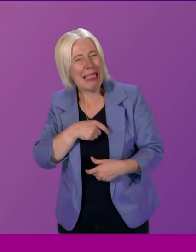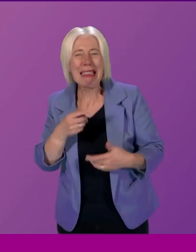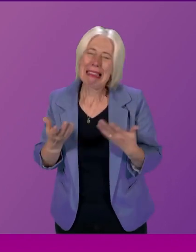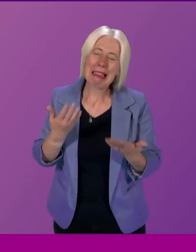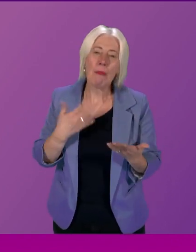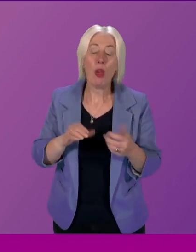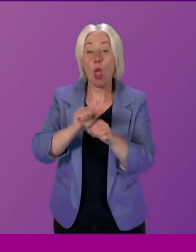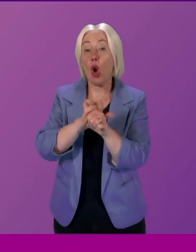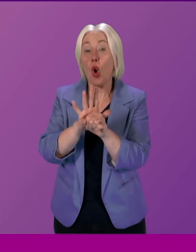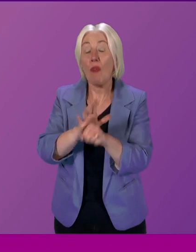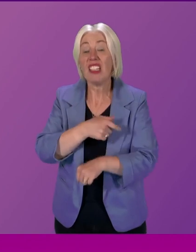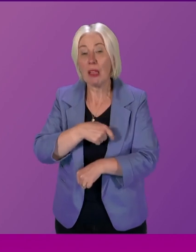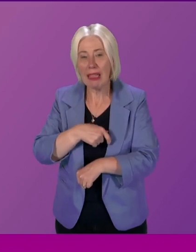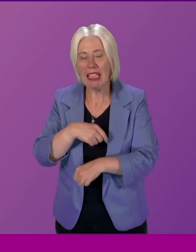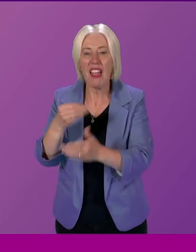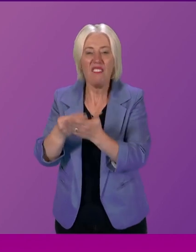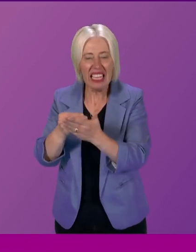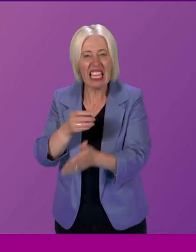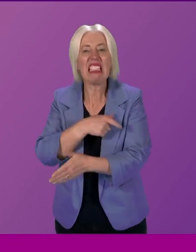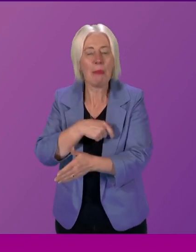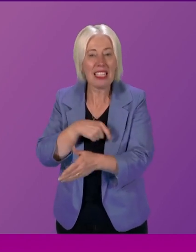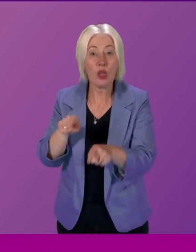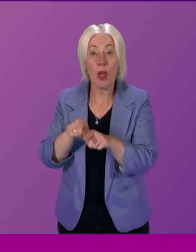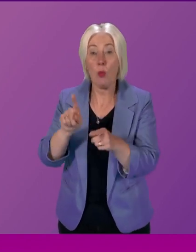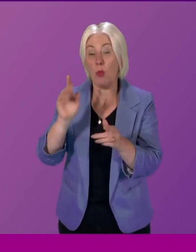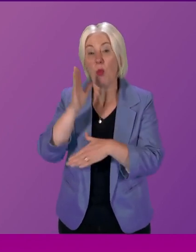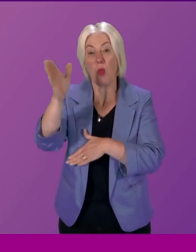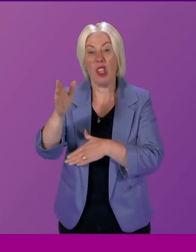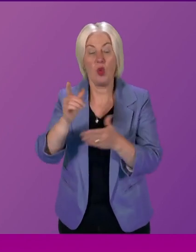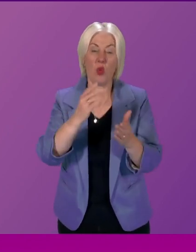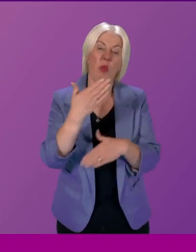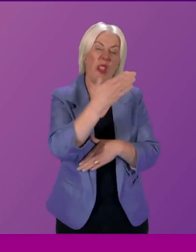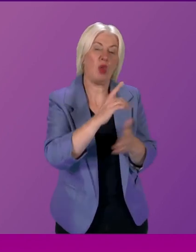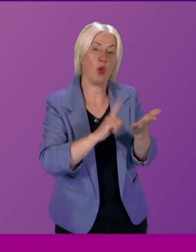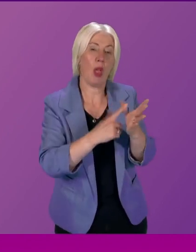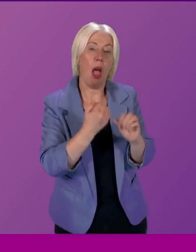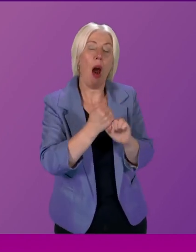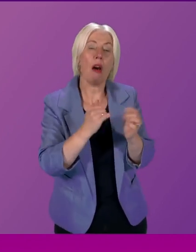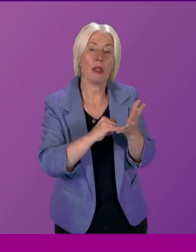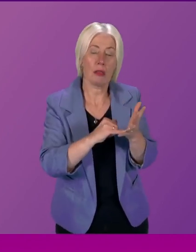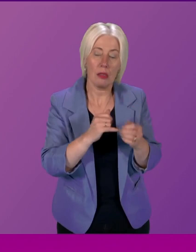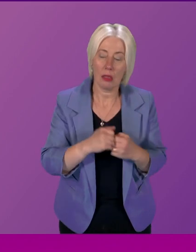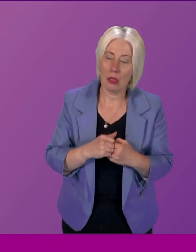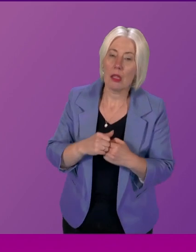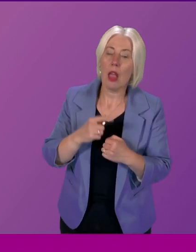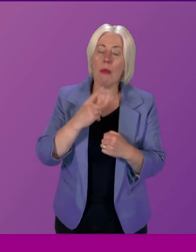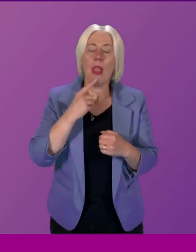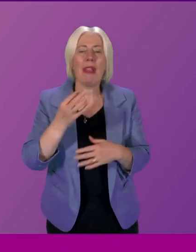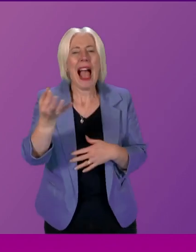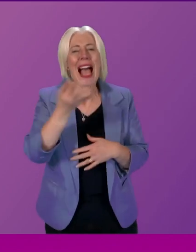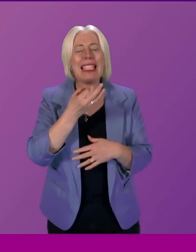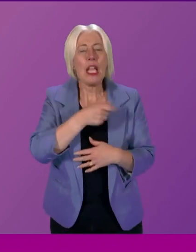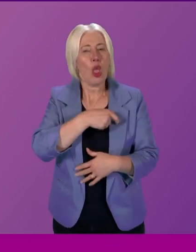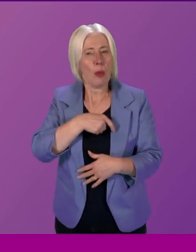on the COVID committee and the finance committee recently enlarged we did see questions being brought to the committee and then the committee follows on by